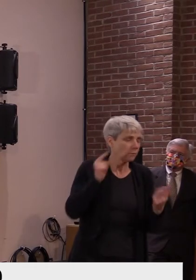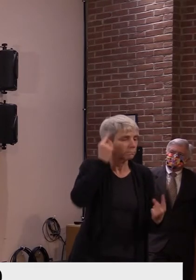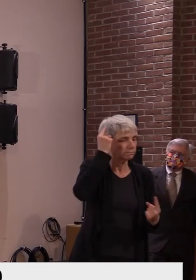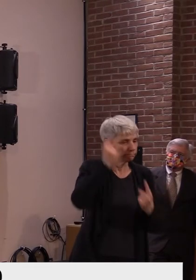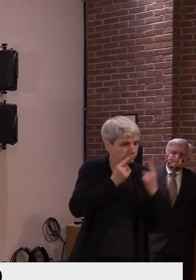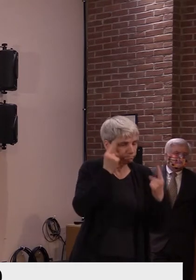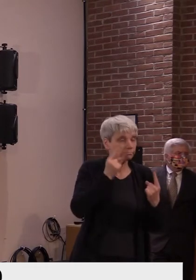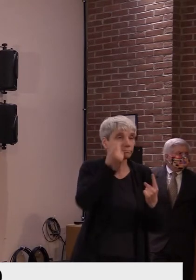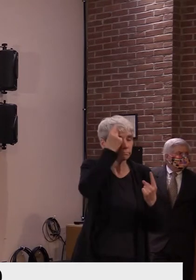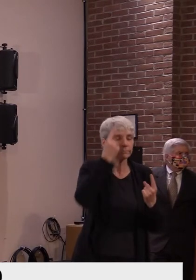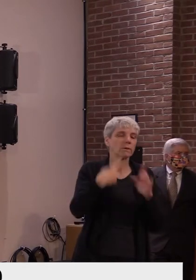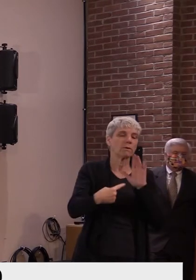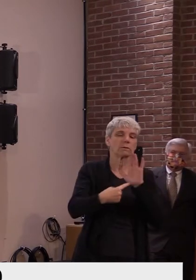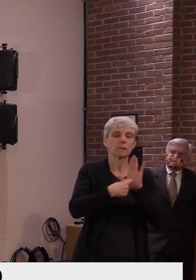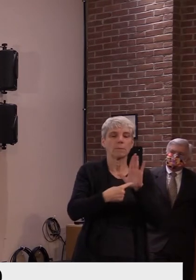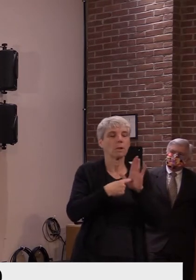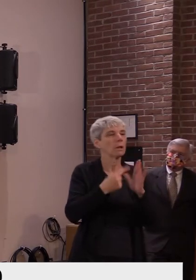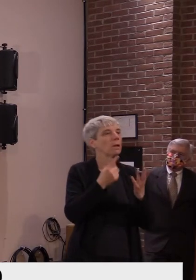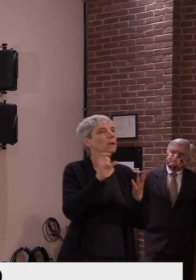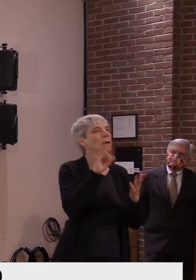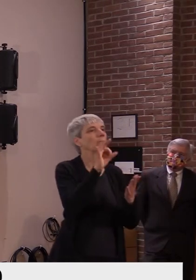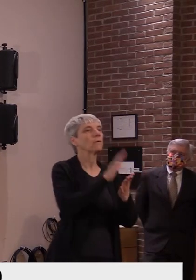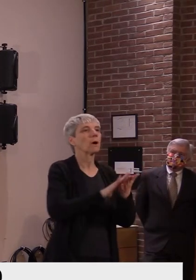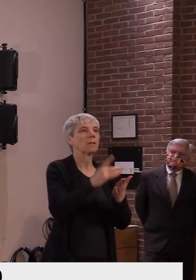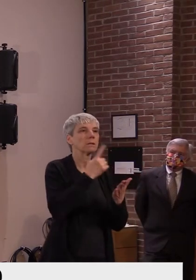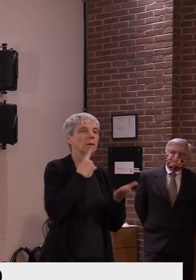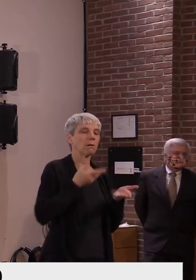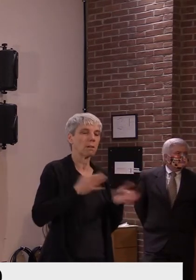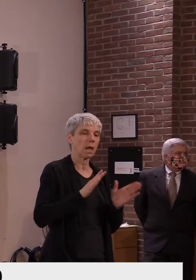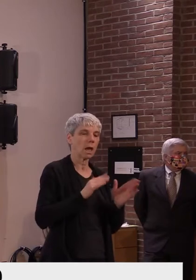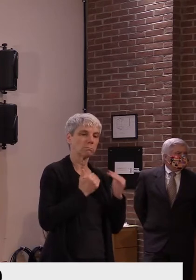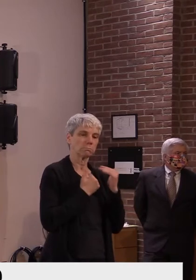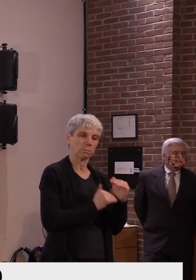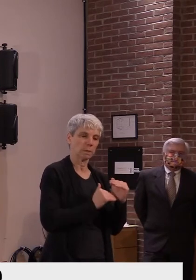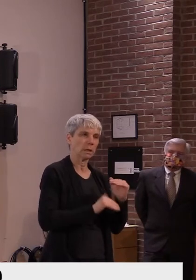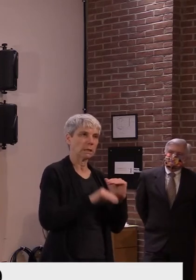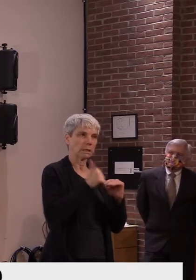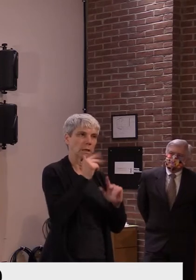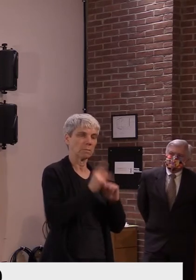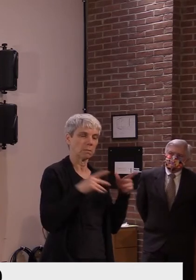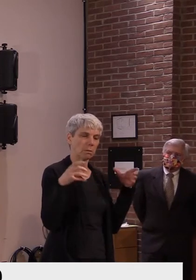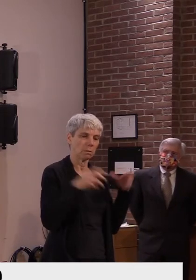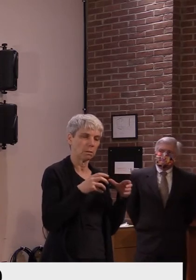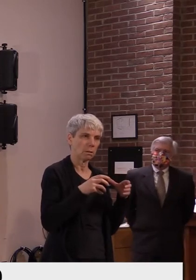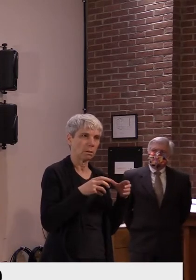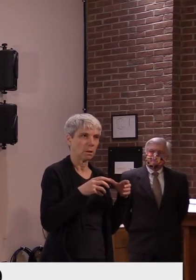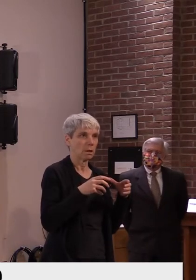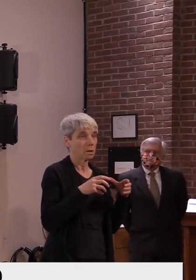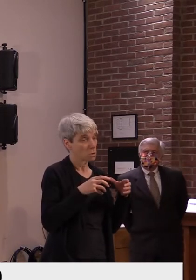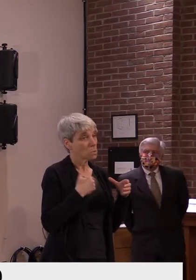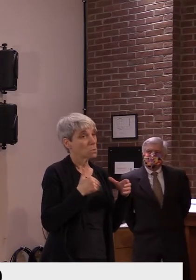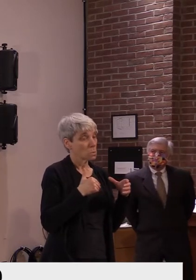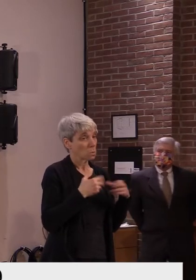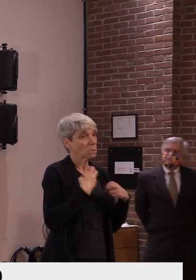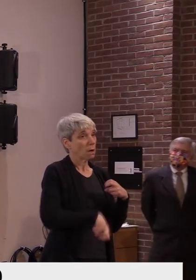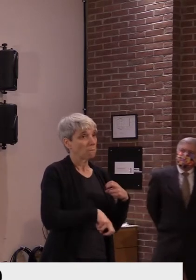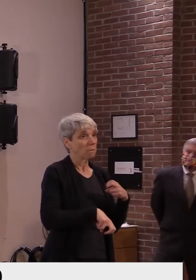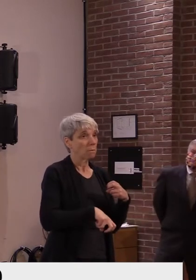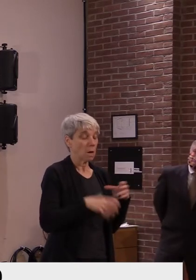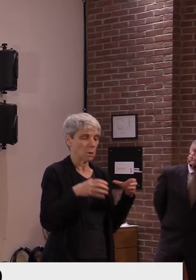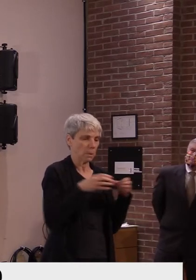10-person limit, um, that's getting pretty strict. Uh, one could get stricter than that, uh, for sure.